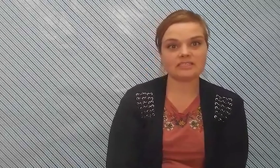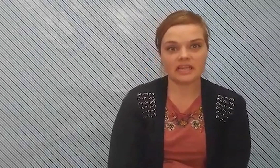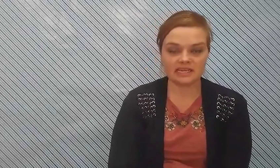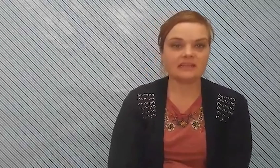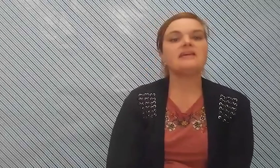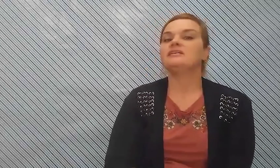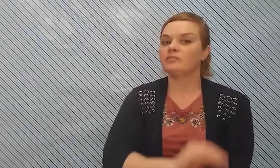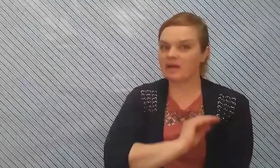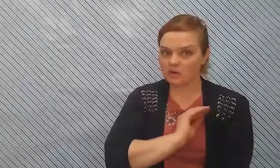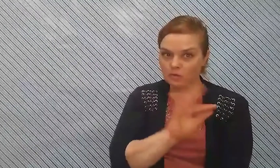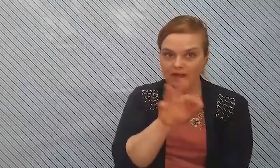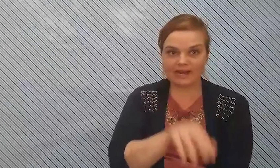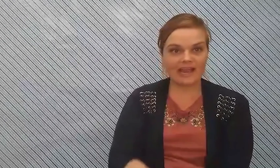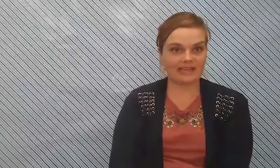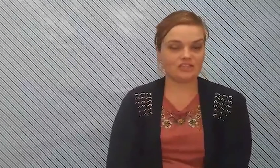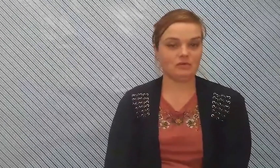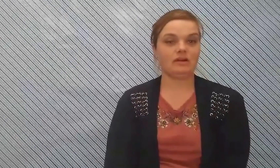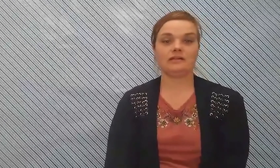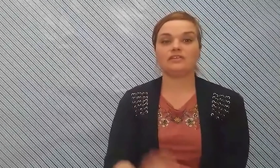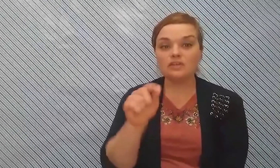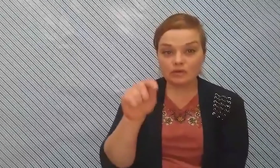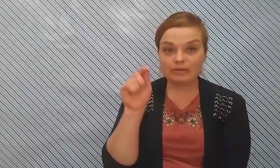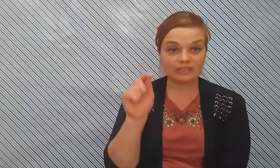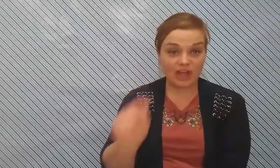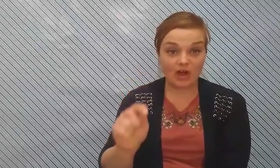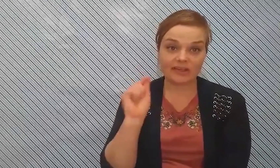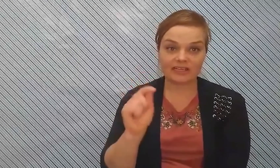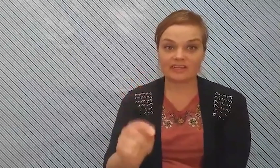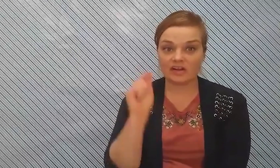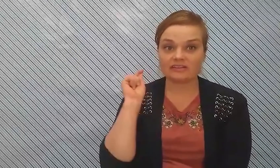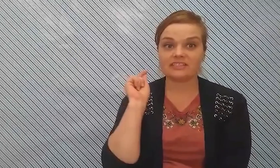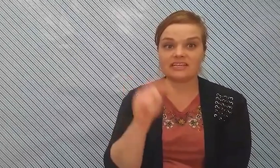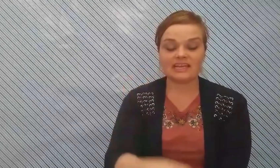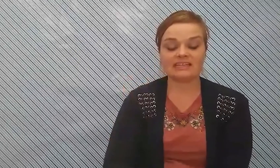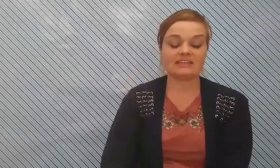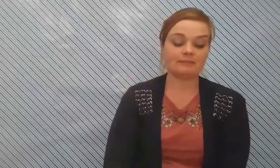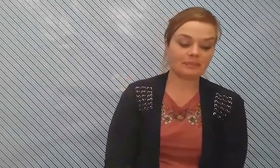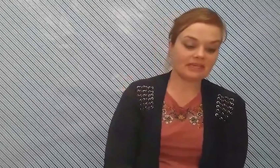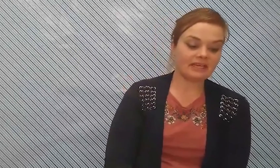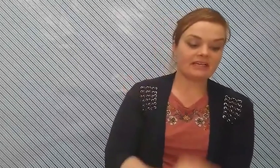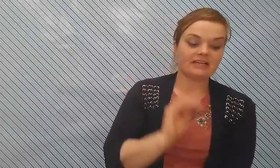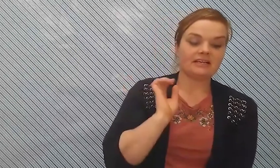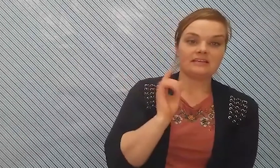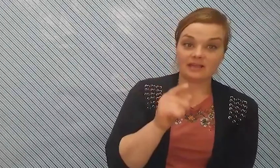exciting no matter what age you are you belong in god's kingdom and